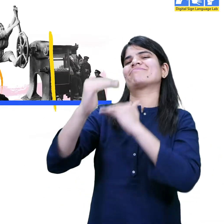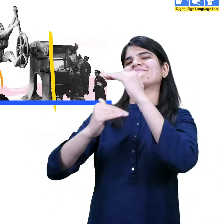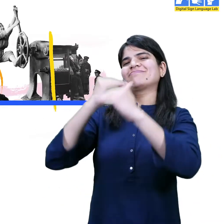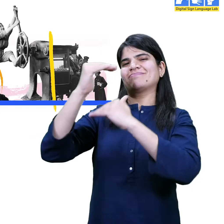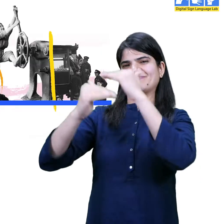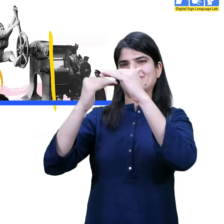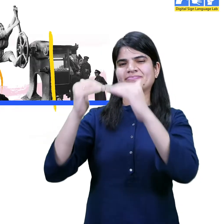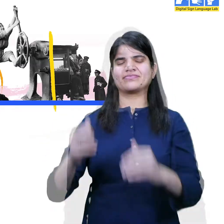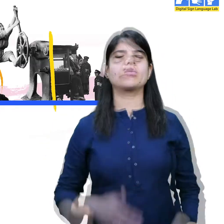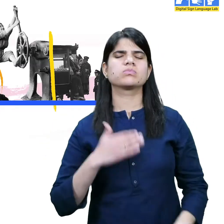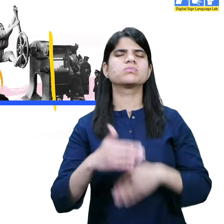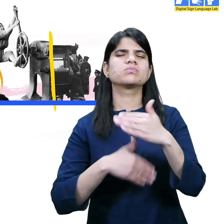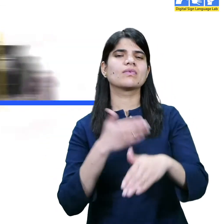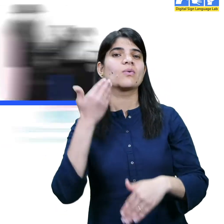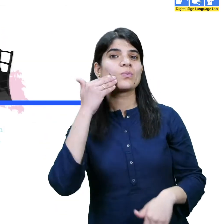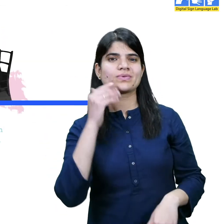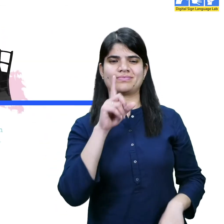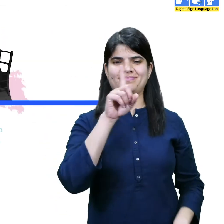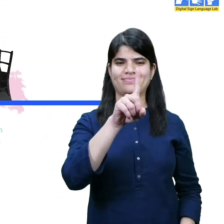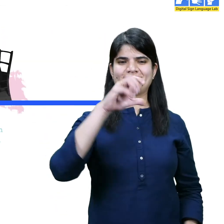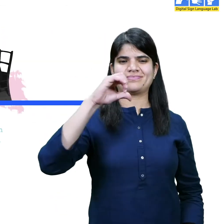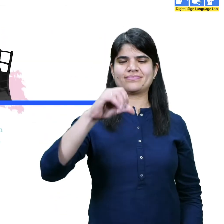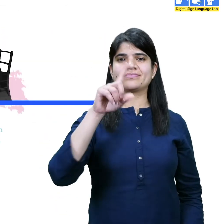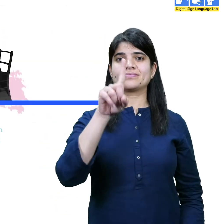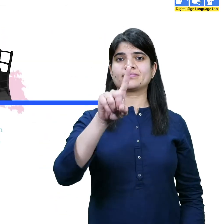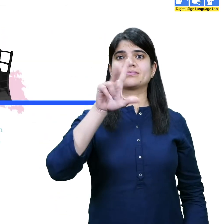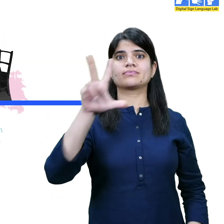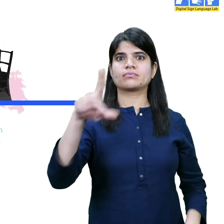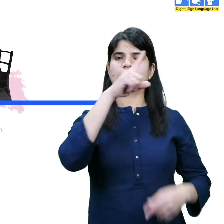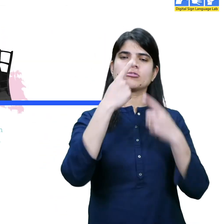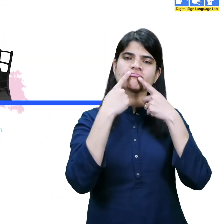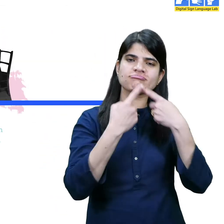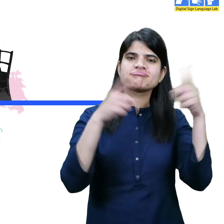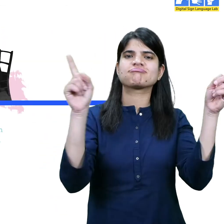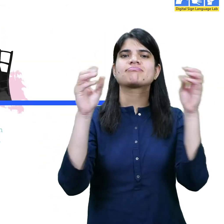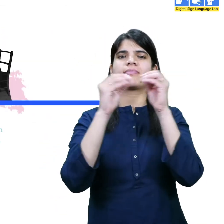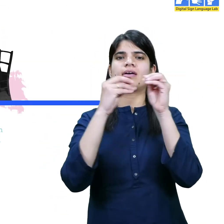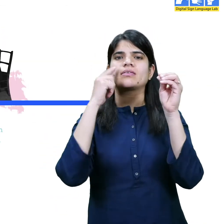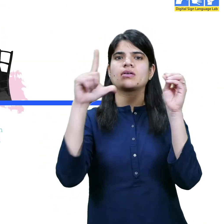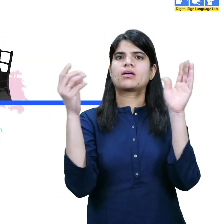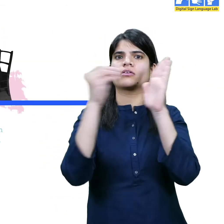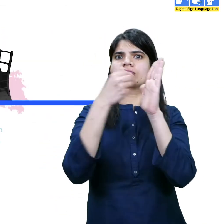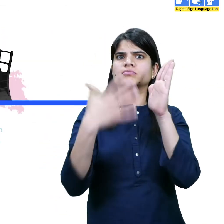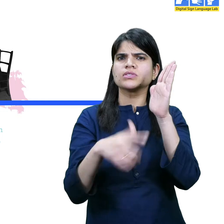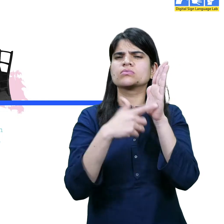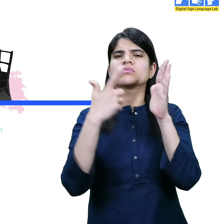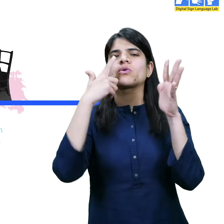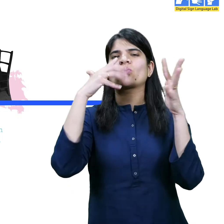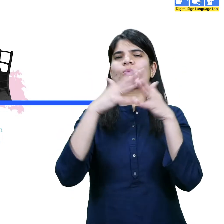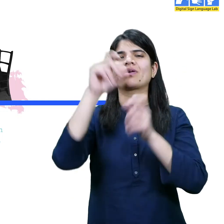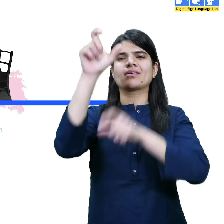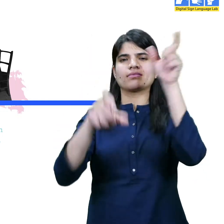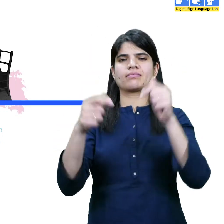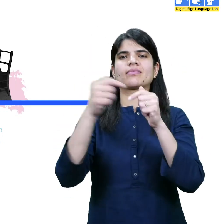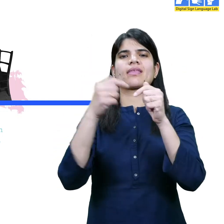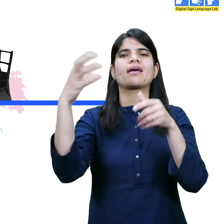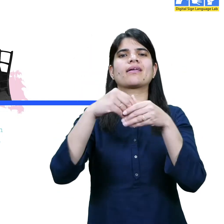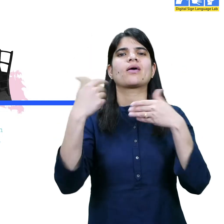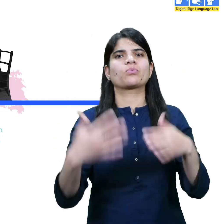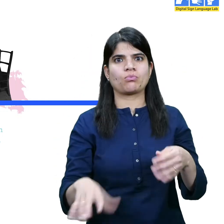In 1918, the Representation of the People Bill was passed giving women the right to vote. However,